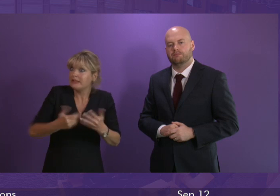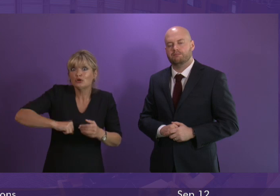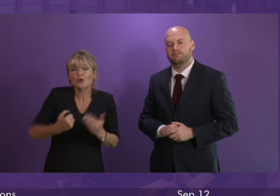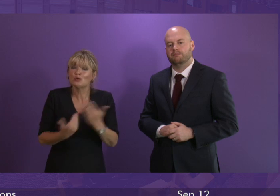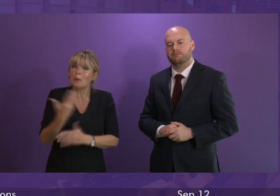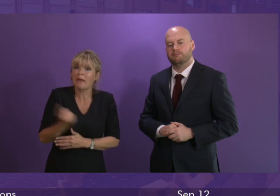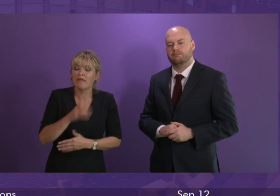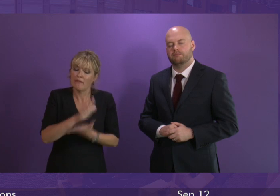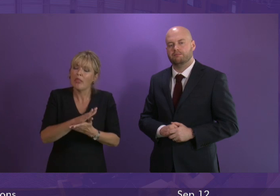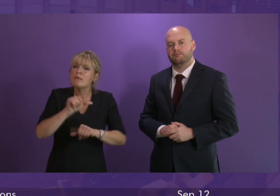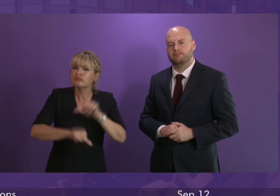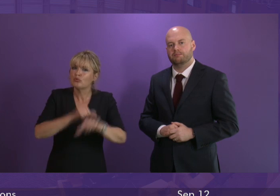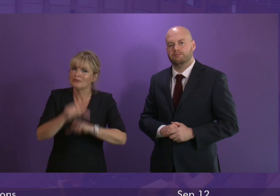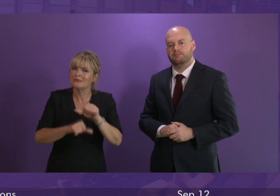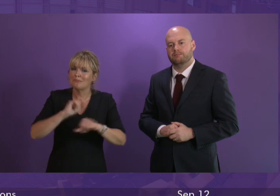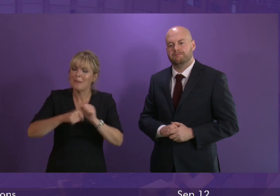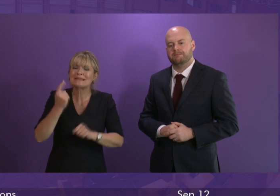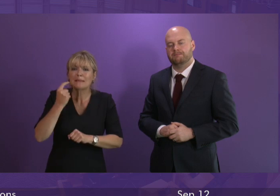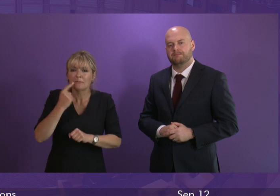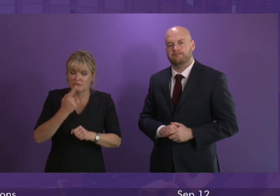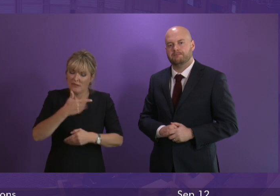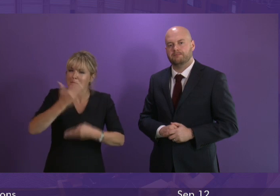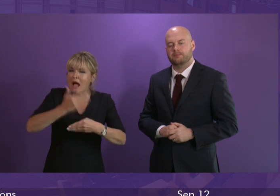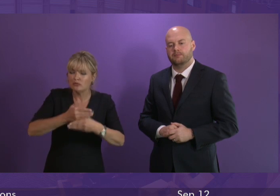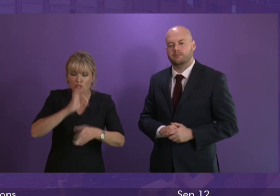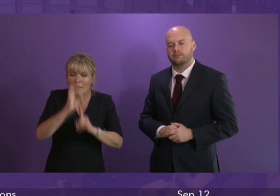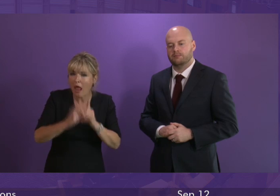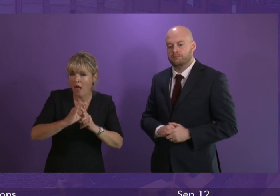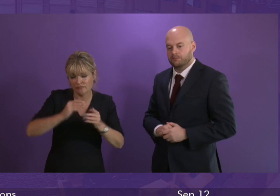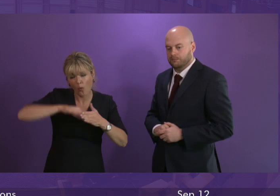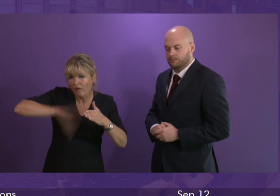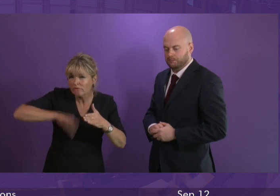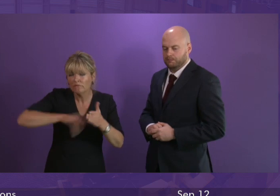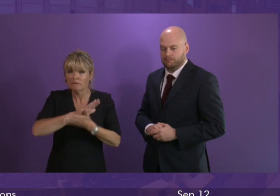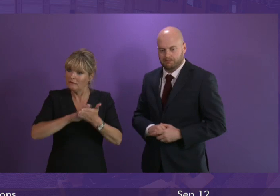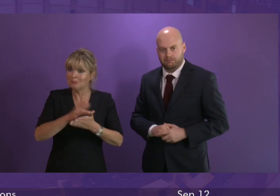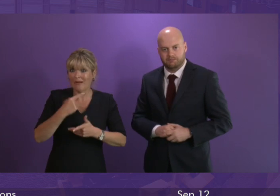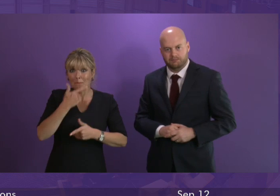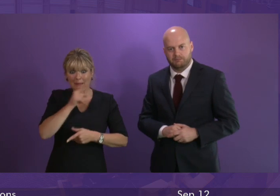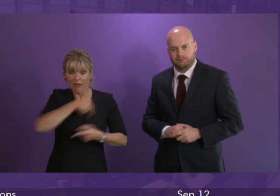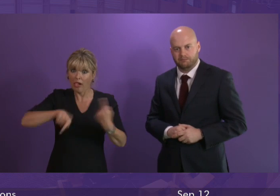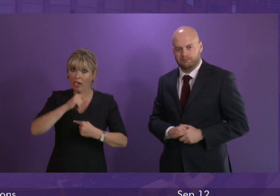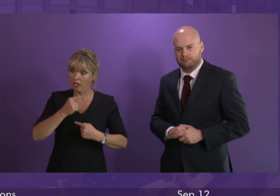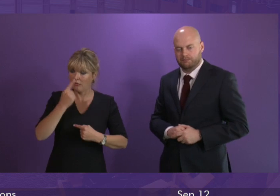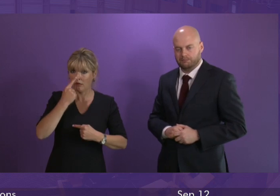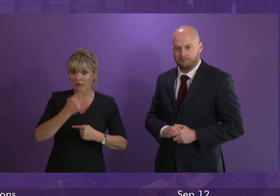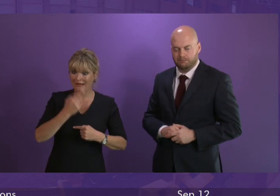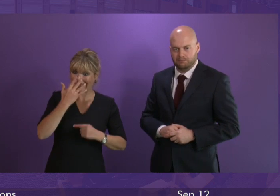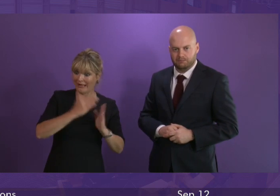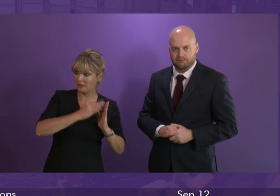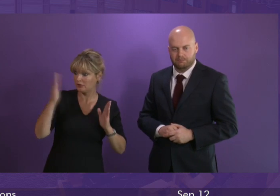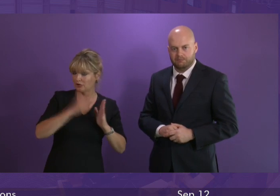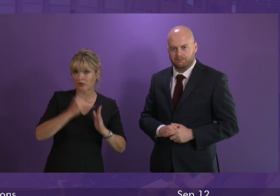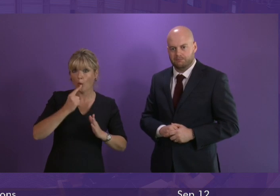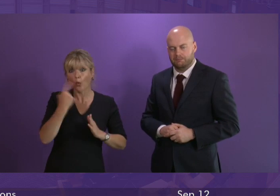we've simplified the process and removed the barriers to applying we've also made changes to eligibility so that around 40 percent more people will be able to access